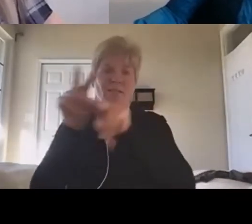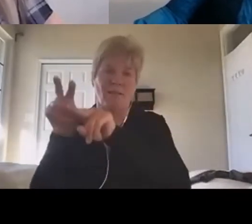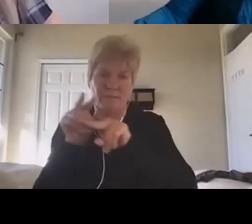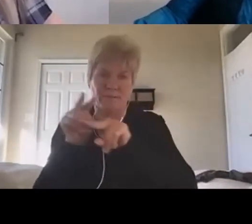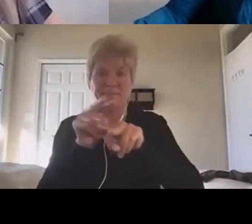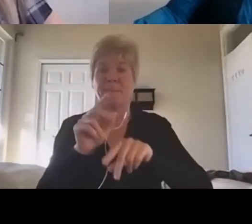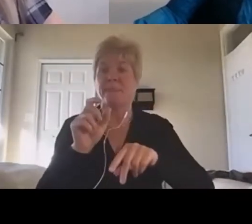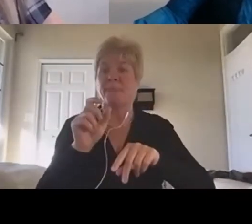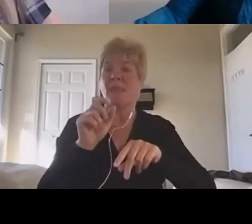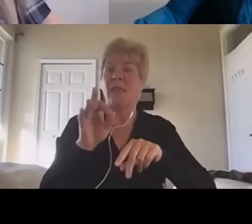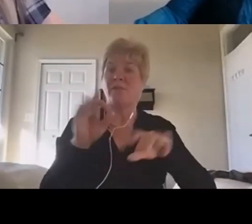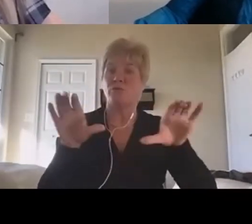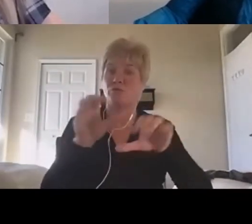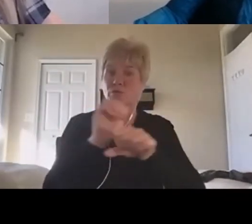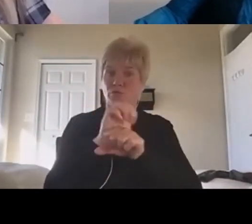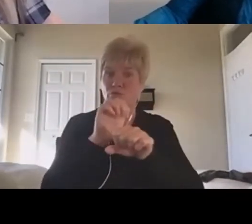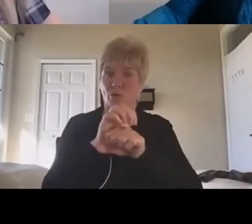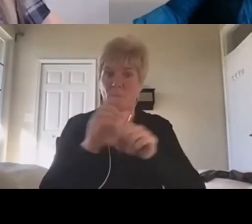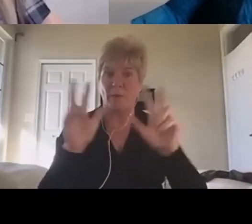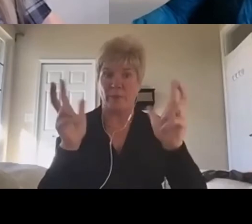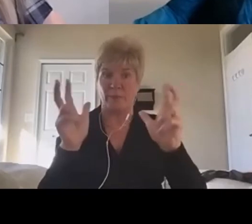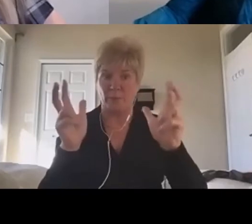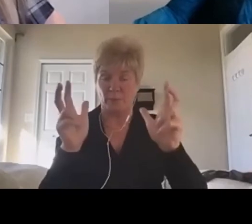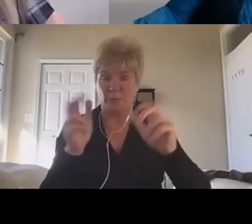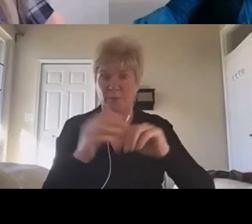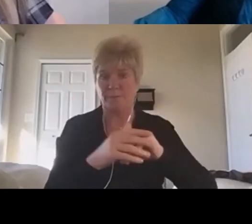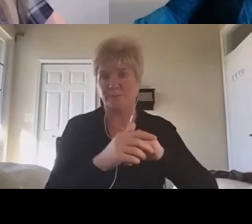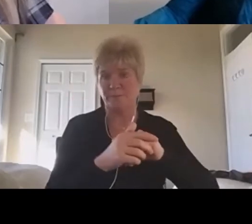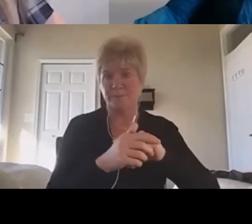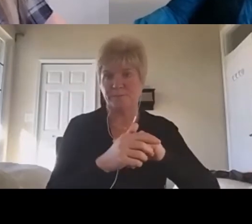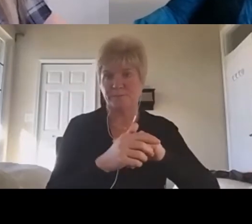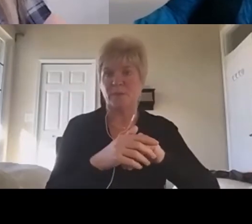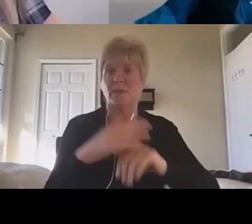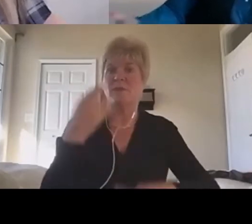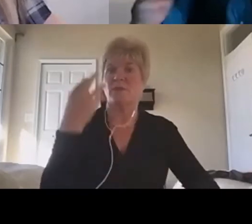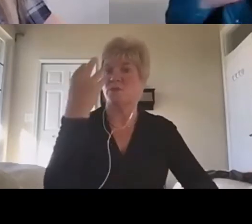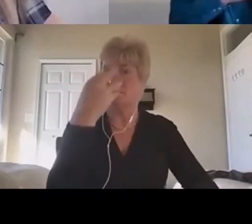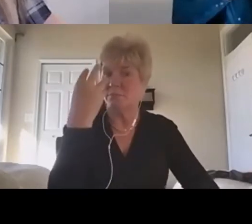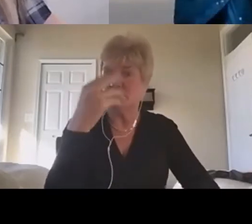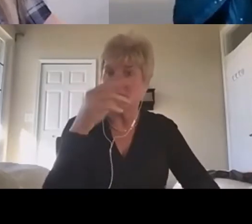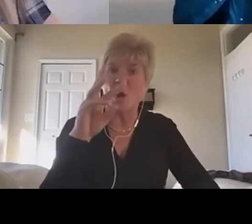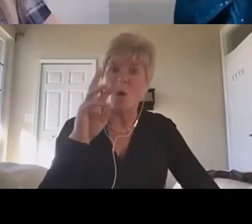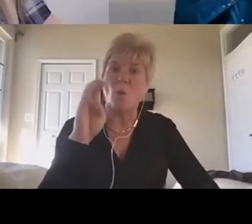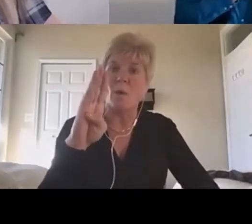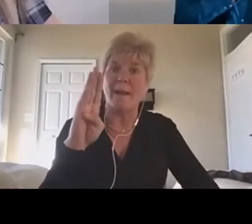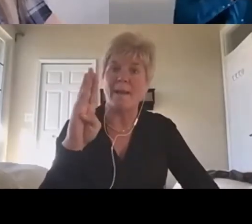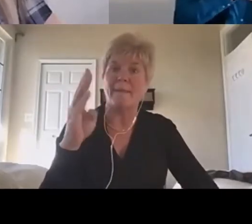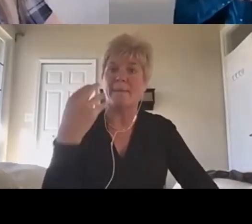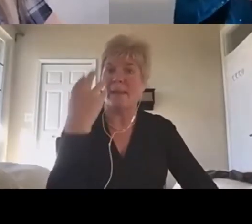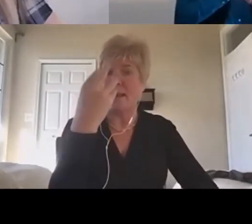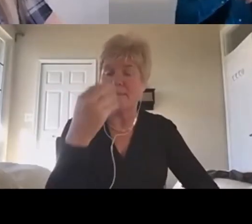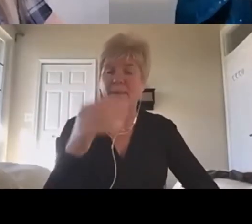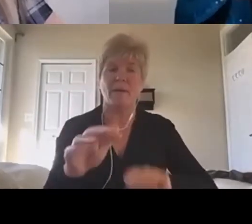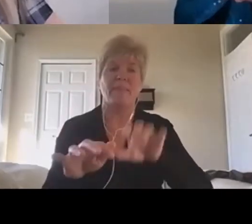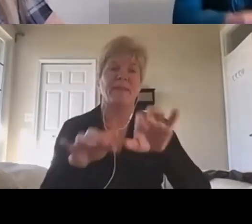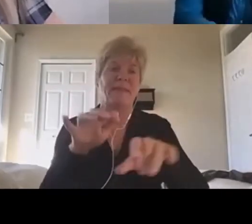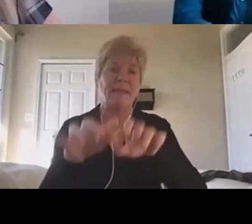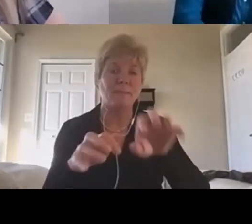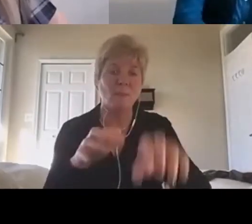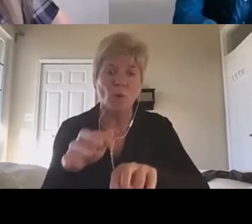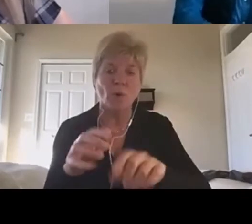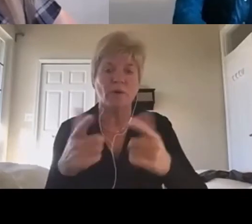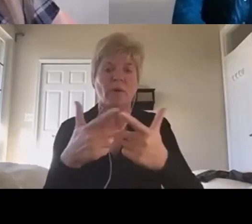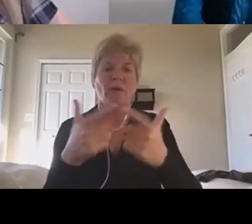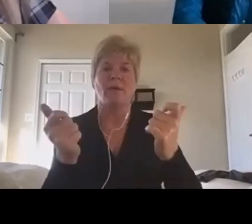job at a computer, there is a, a web camera, a, the, the keyboard, all sorts of things that can be